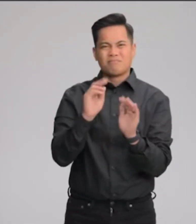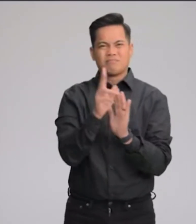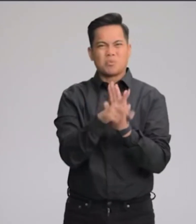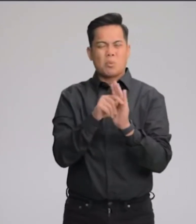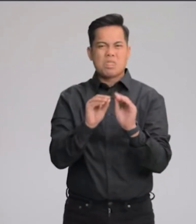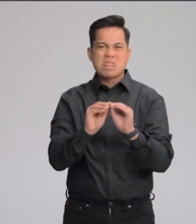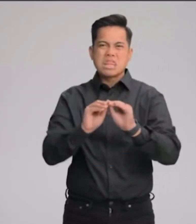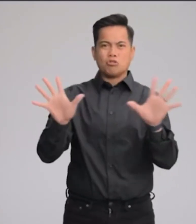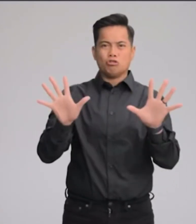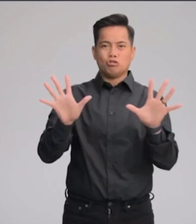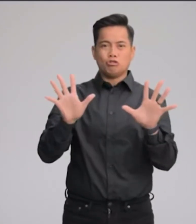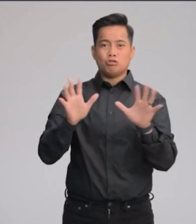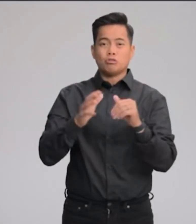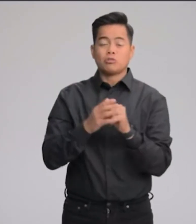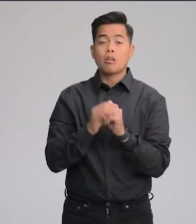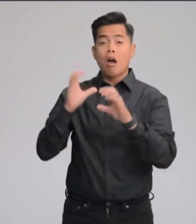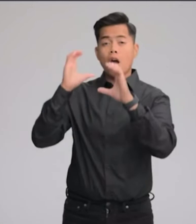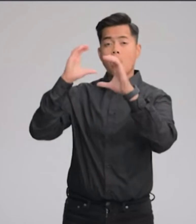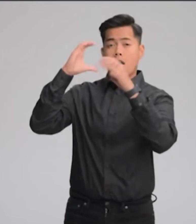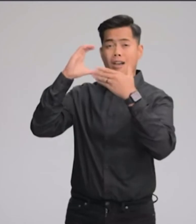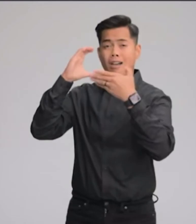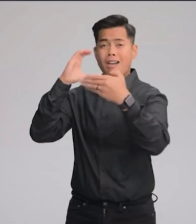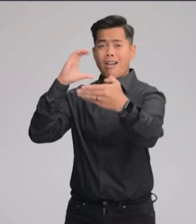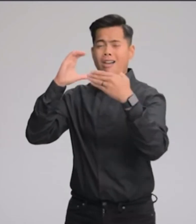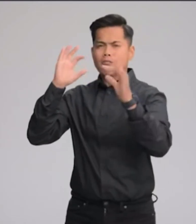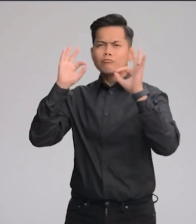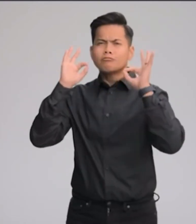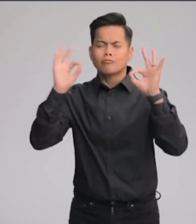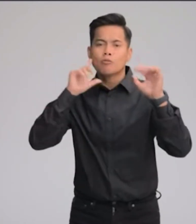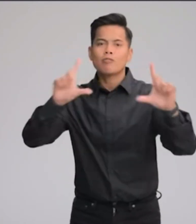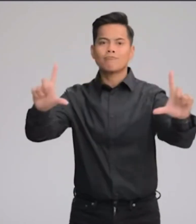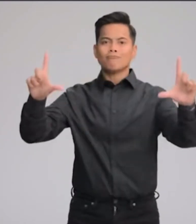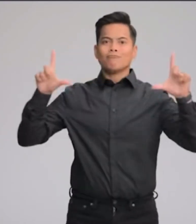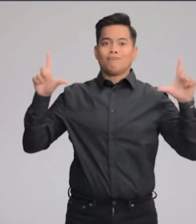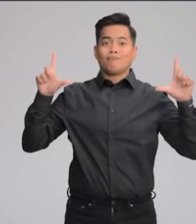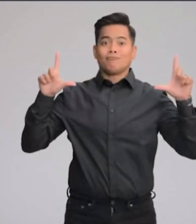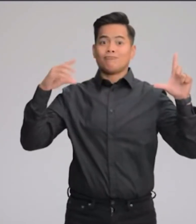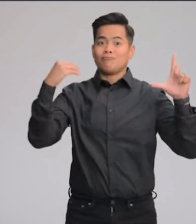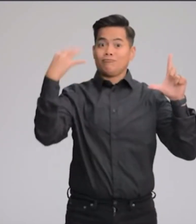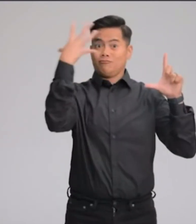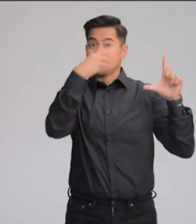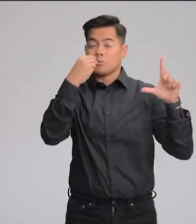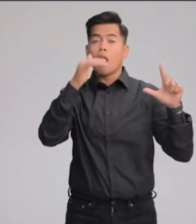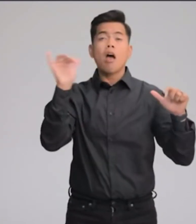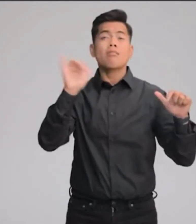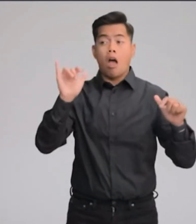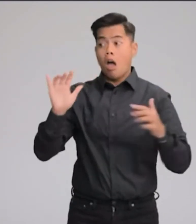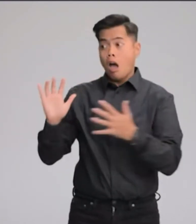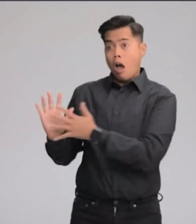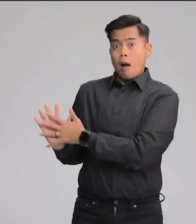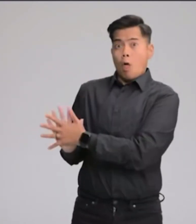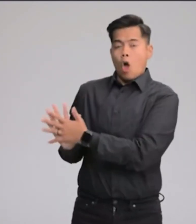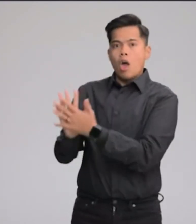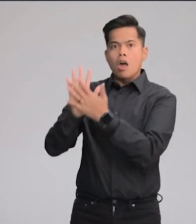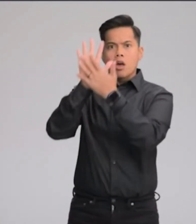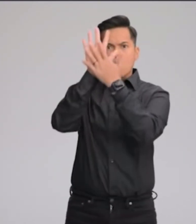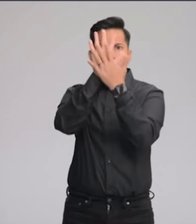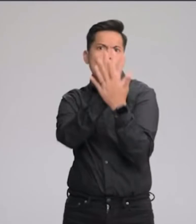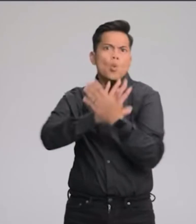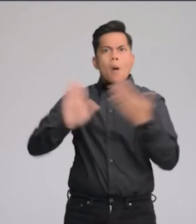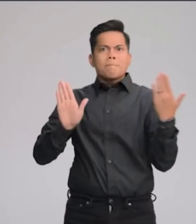it has a familiar focal length that is great for portrait mode, capturing stunning detail with beautiful bokeh.